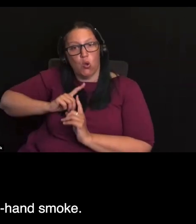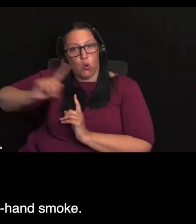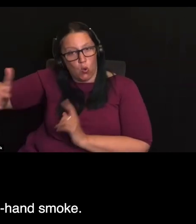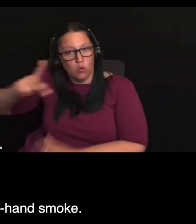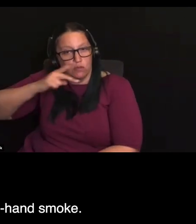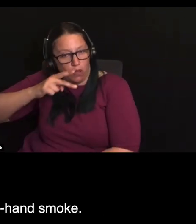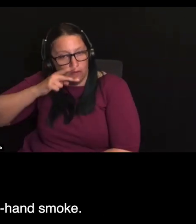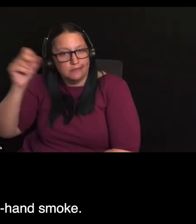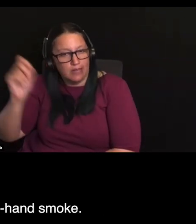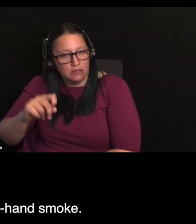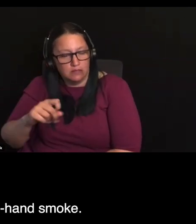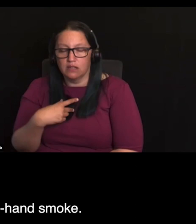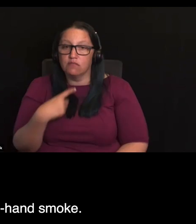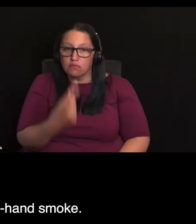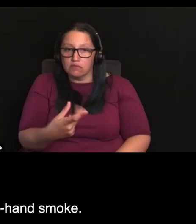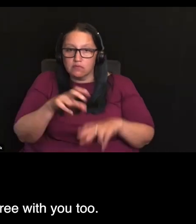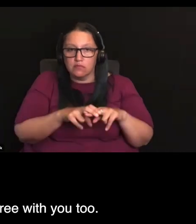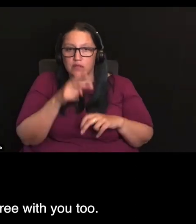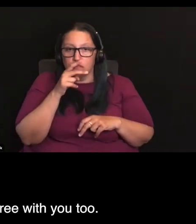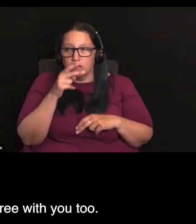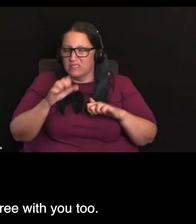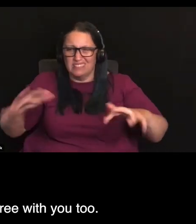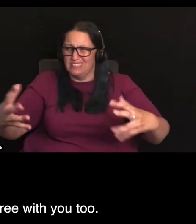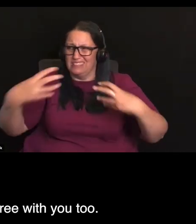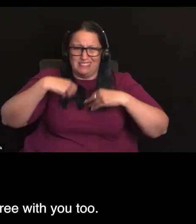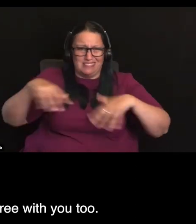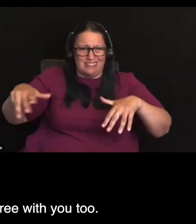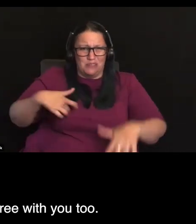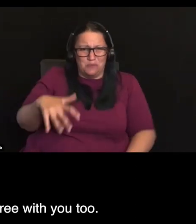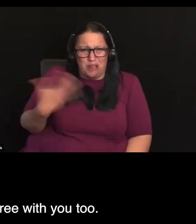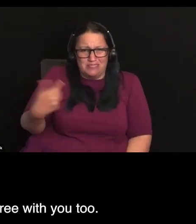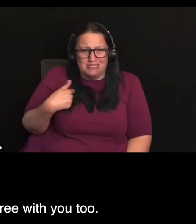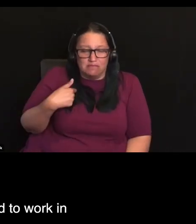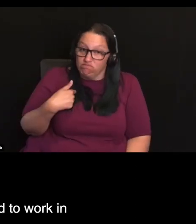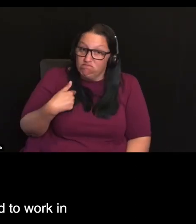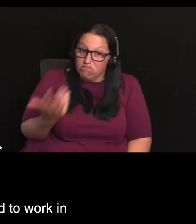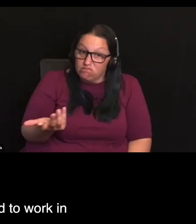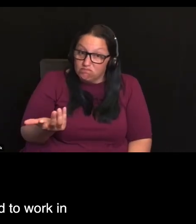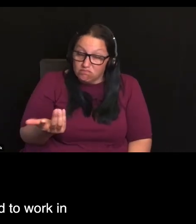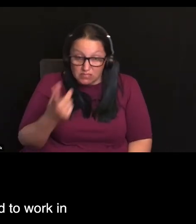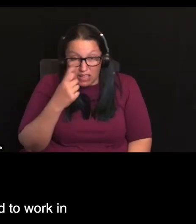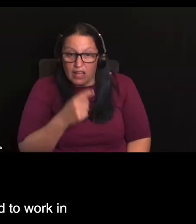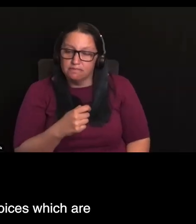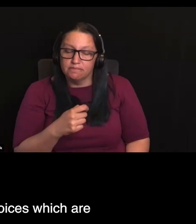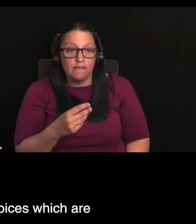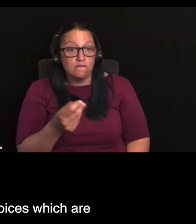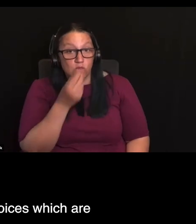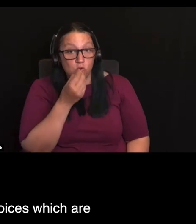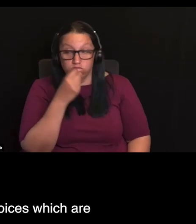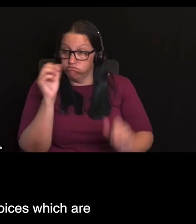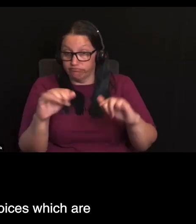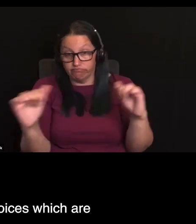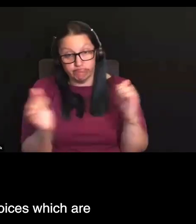taking in passively that secondhand smoke in relation to food, I completely agree with you too, which is why I think we need to work in designing